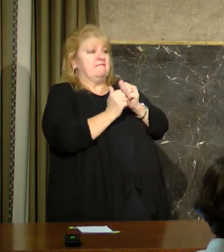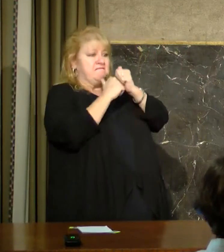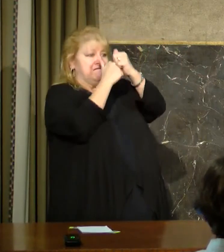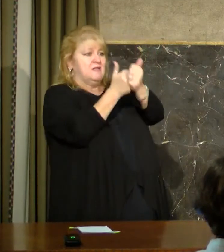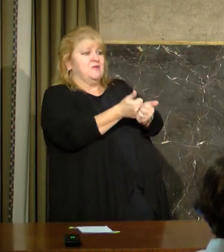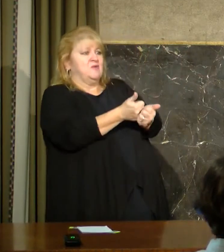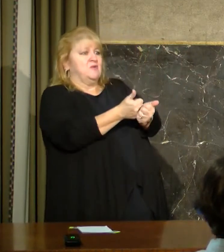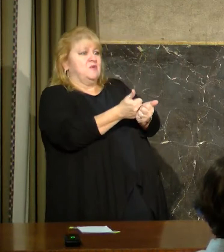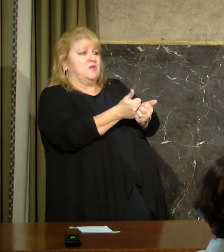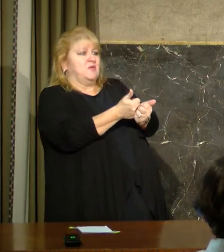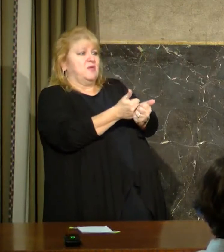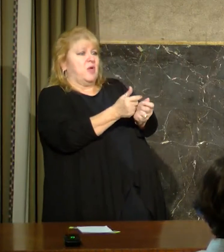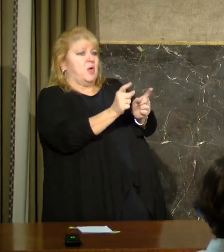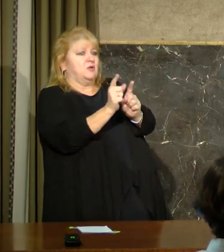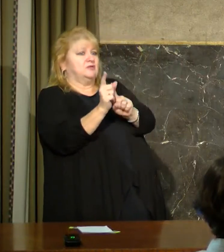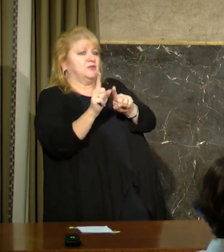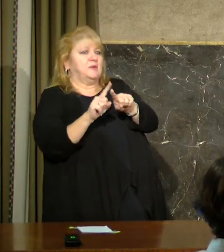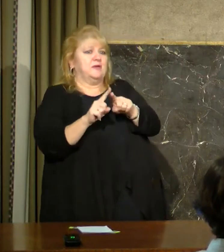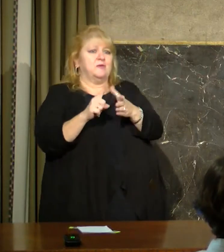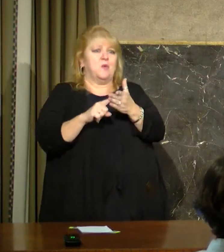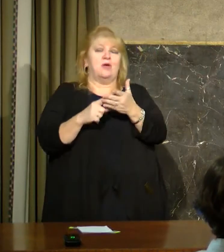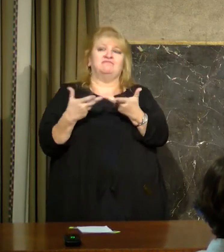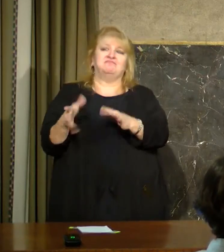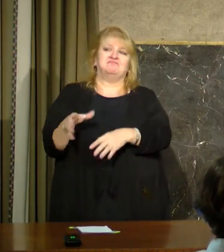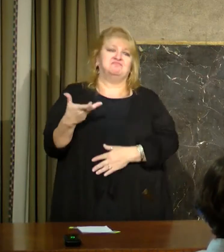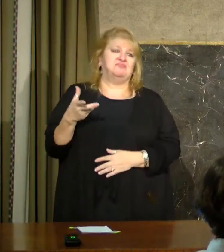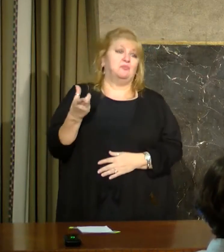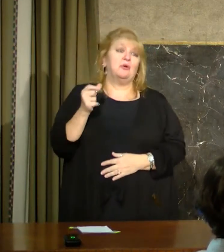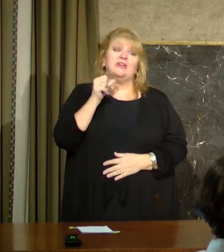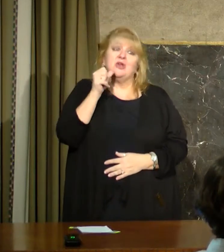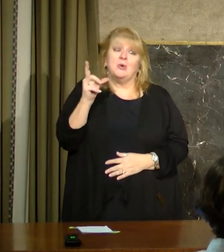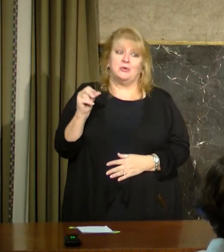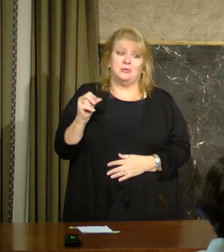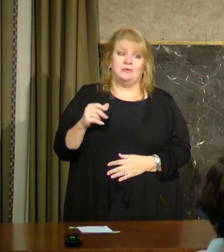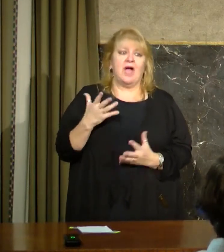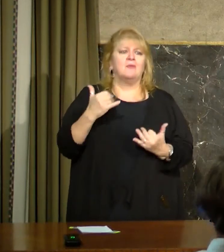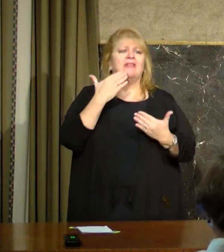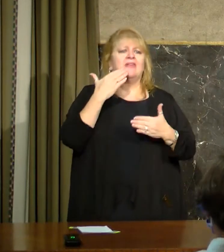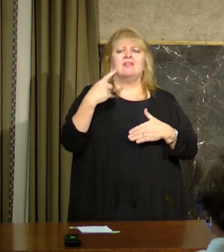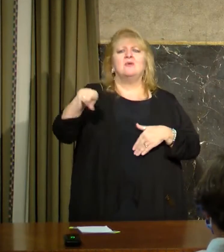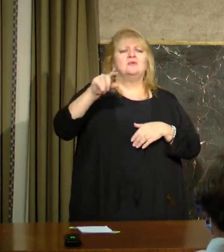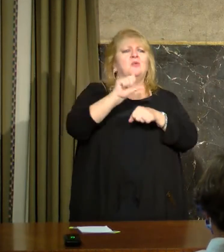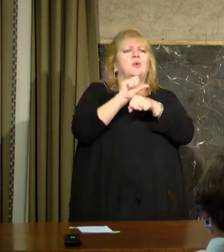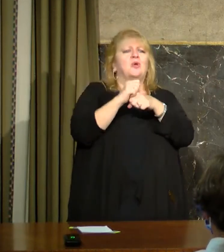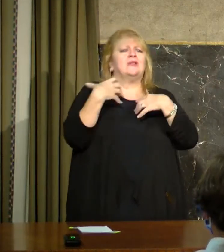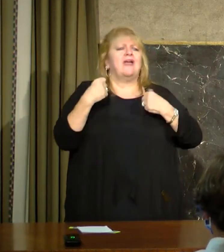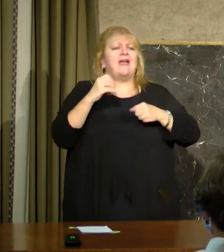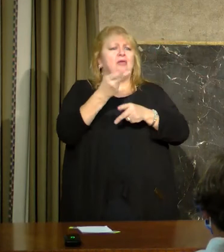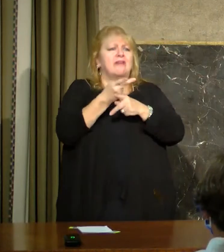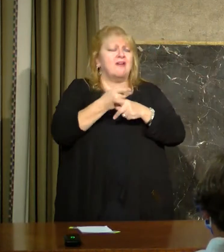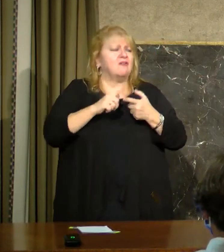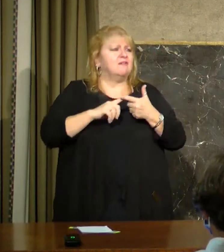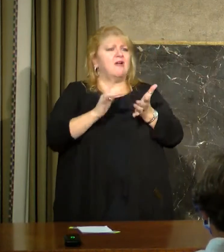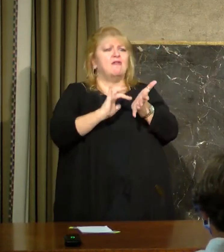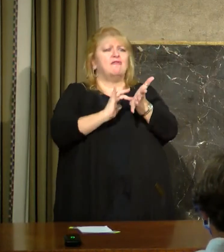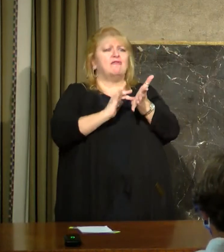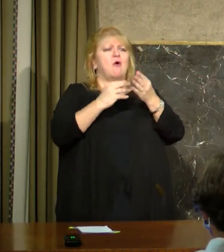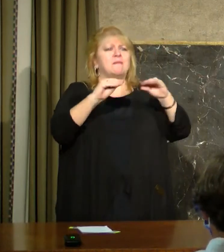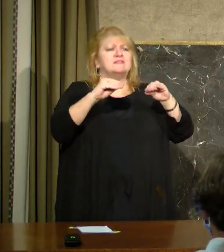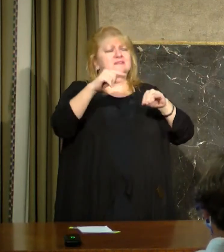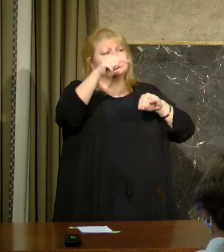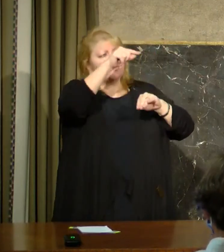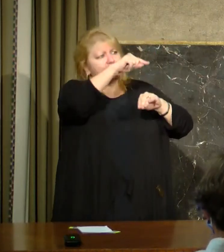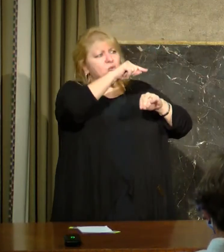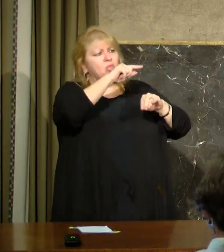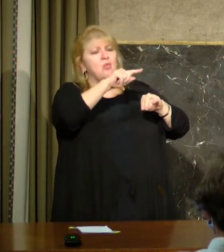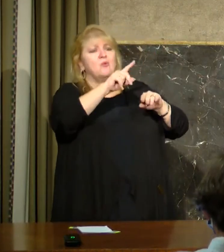that we make. I want to thank our health care workers, our pharmacists, our doctors, our nurses, everybody